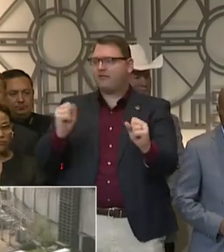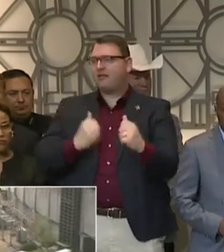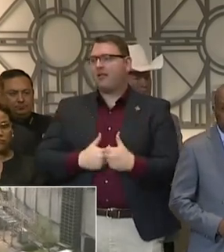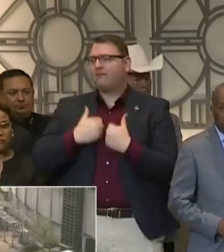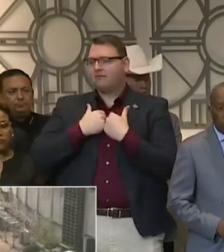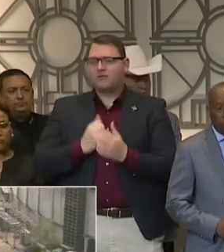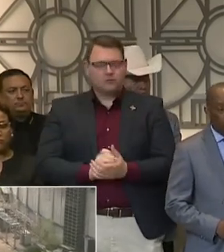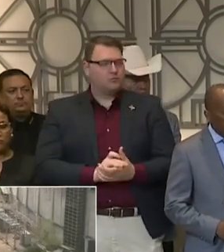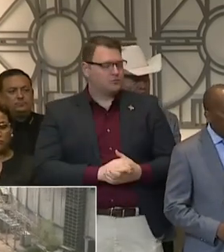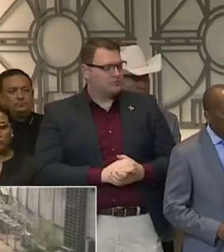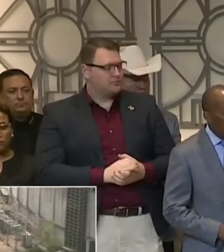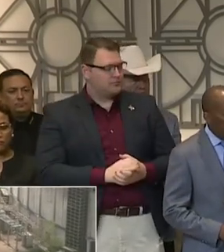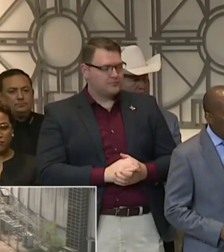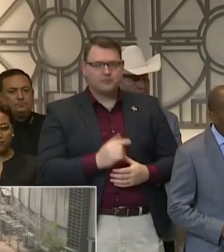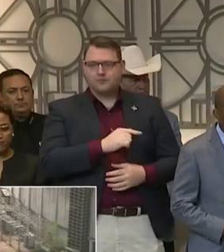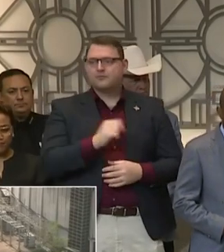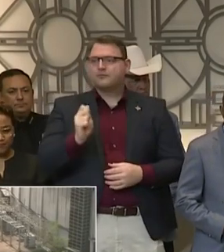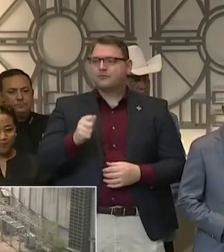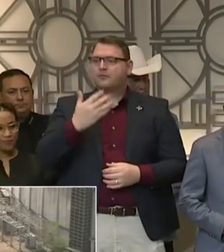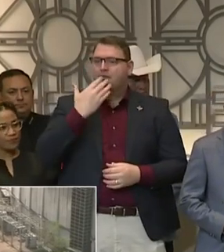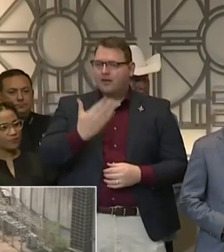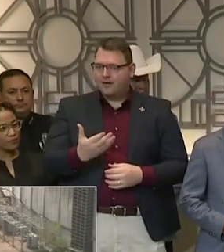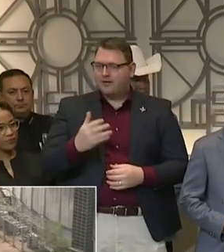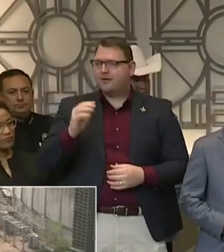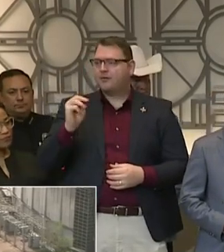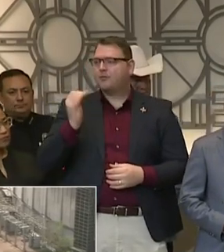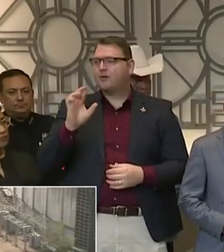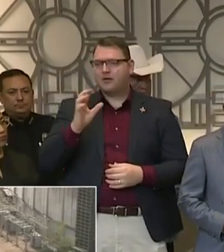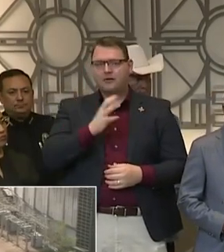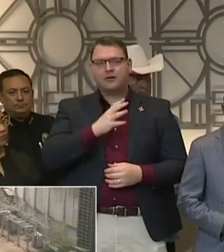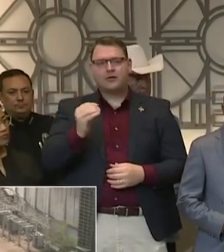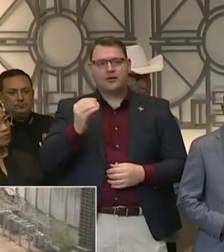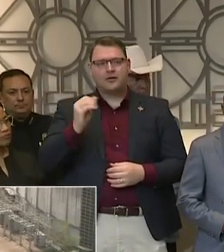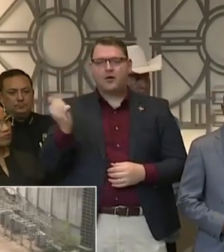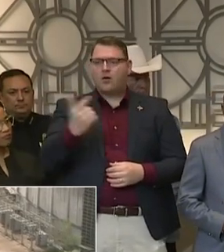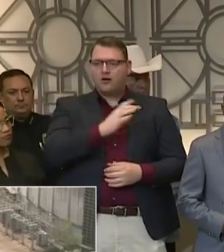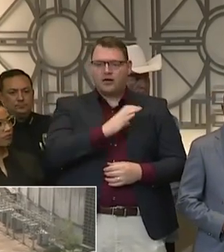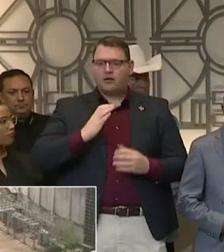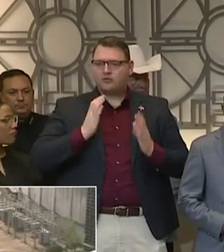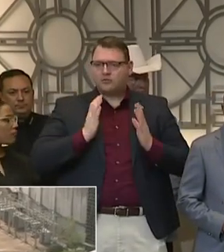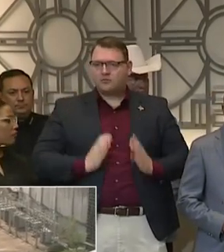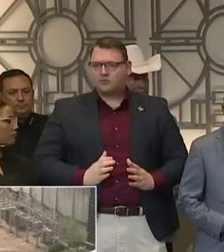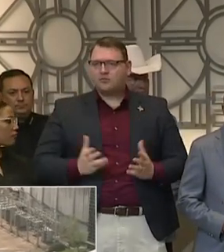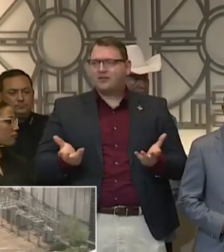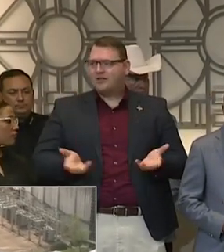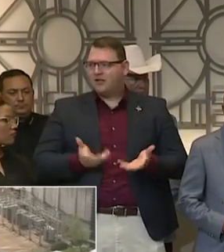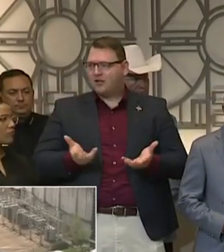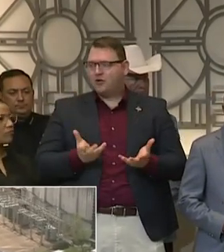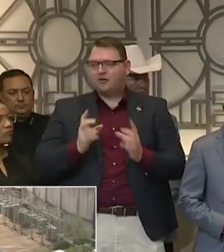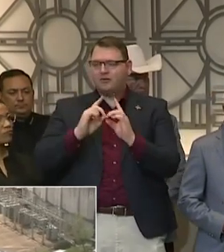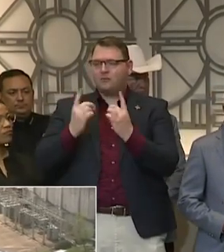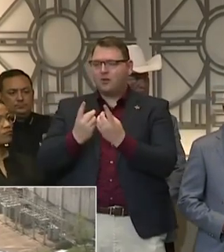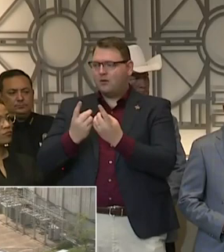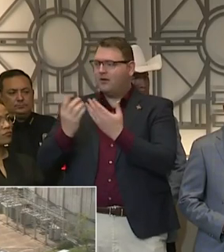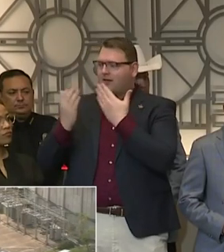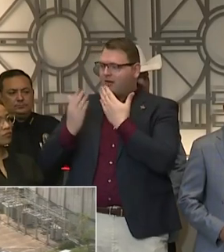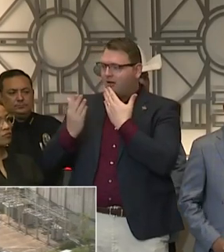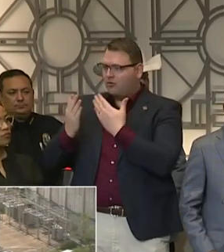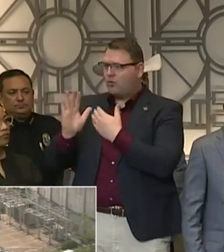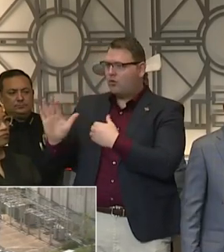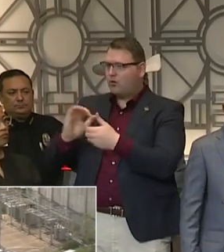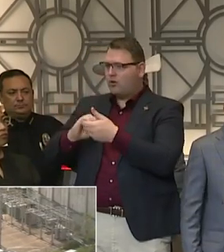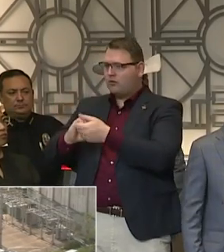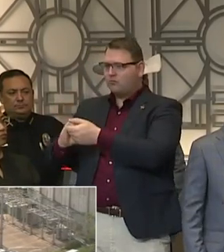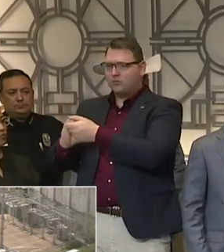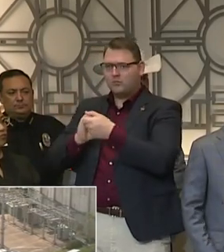much, Dr. Purse. Thank you, Mayor, and to all the council members here, the department heads, everyone for your collaboration. It truly is a